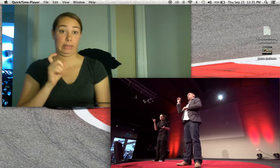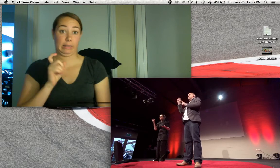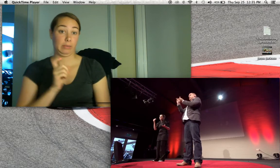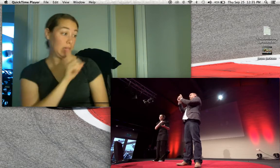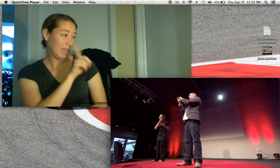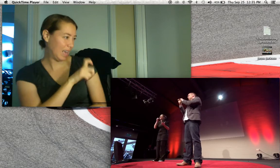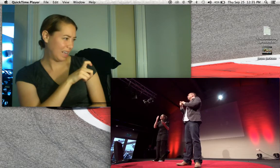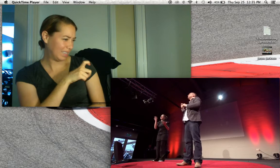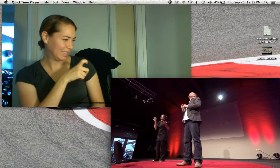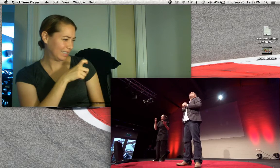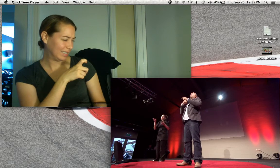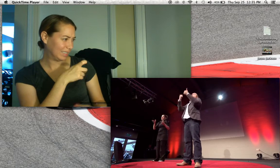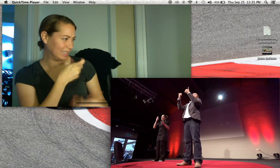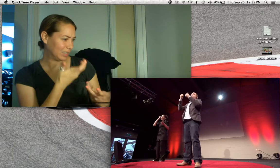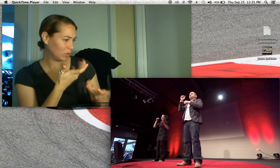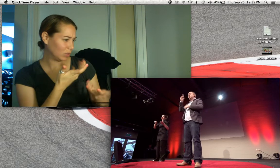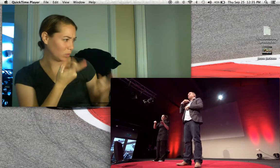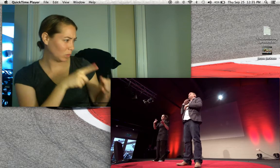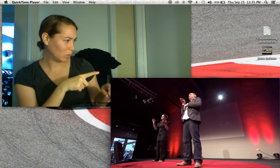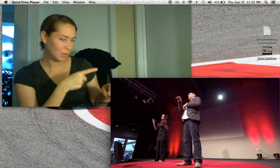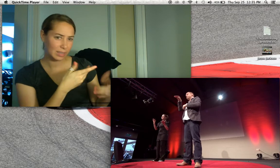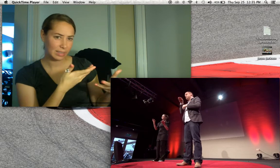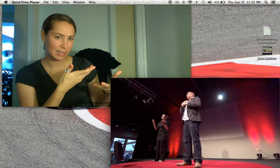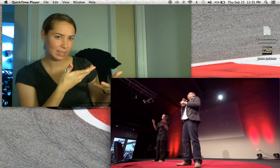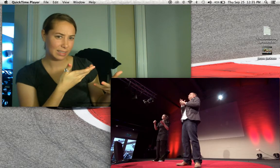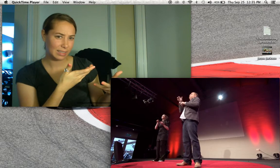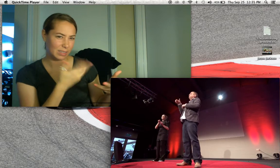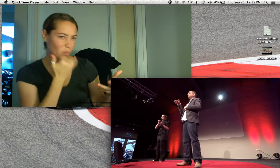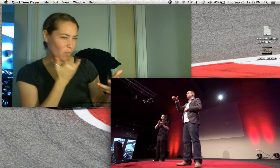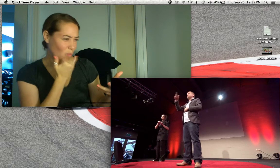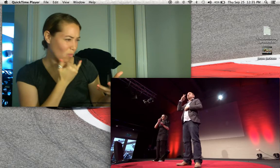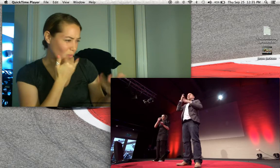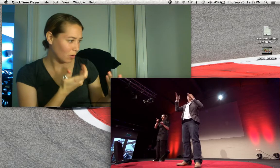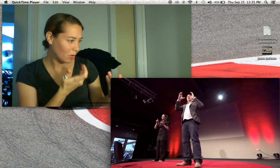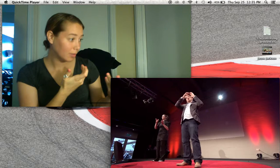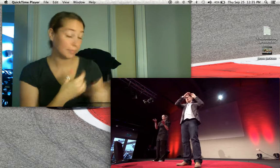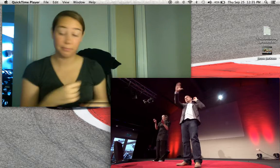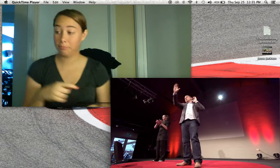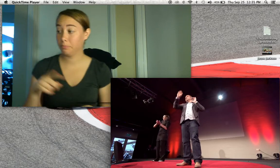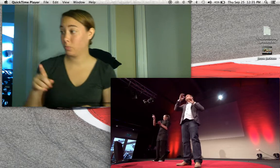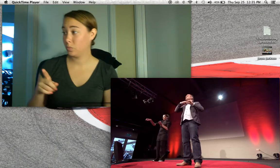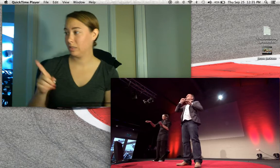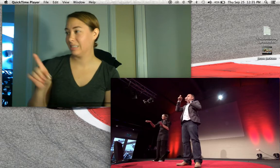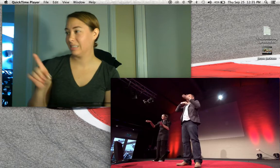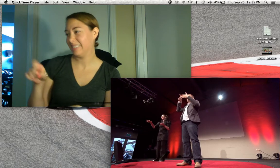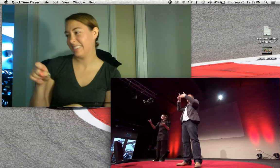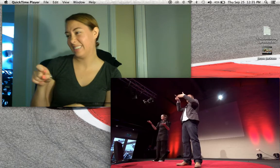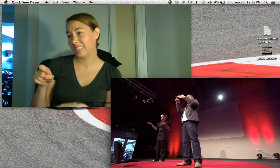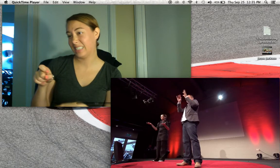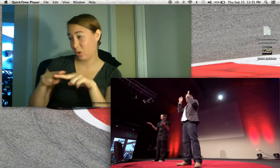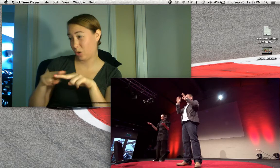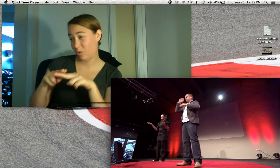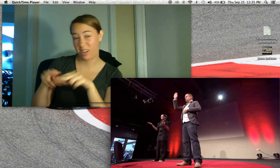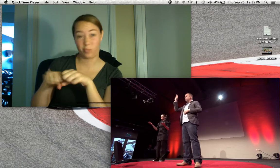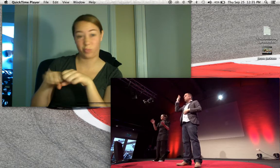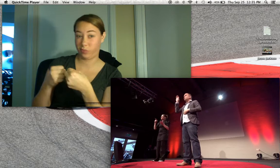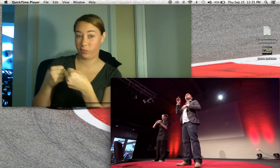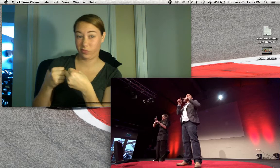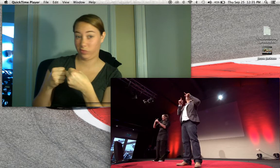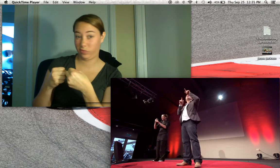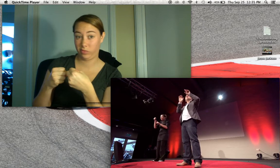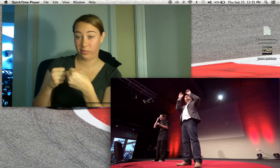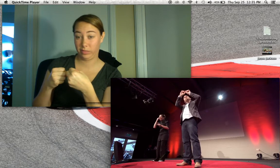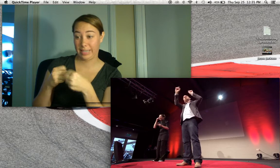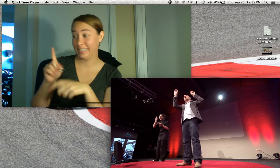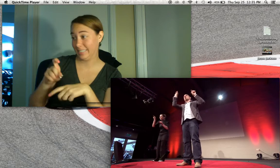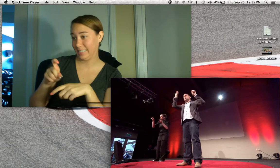he said, the train's broken, we have to change trains here, in to all, and so I said, okay, looked for the next train and checked if